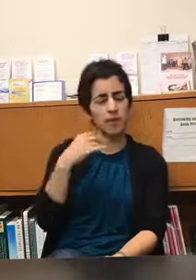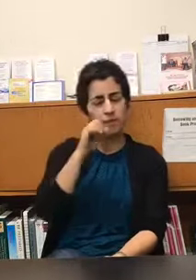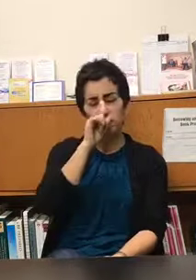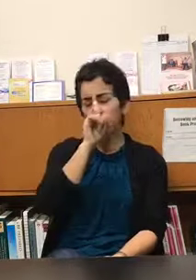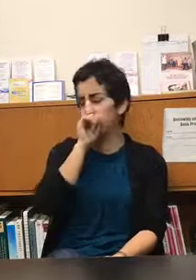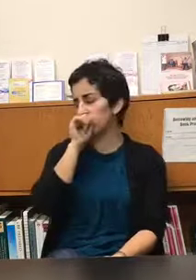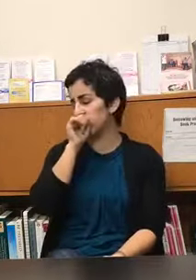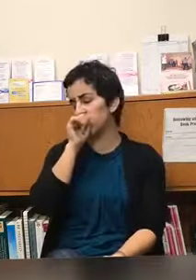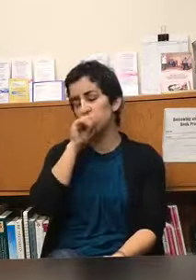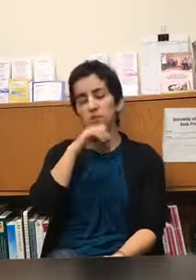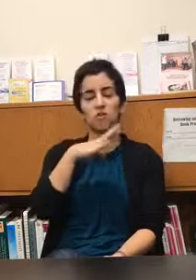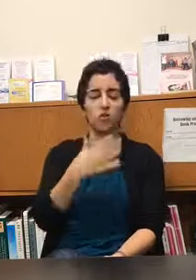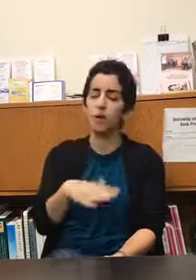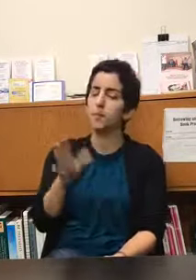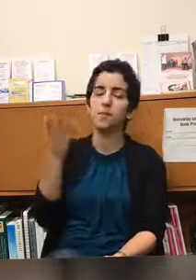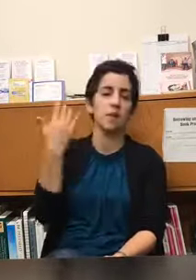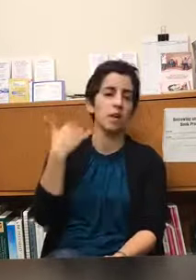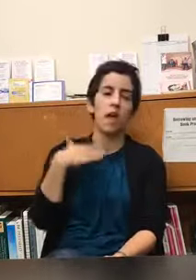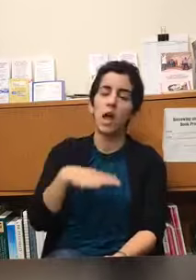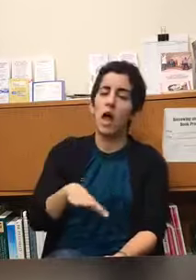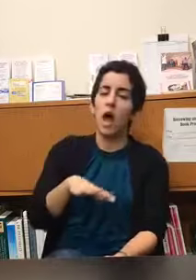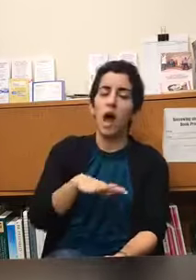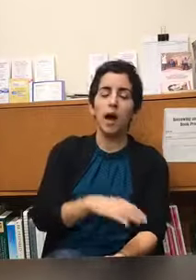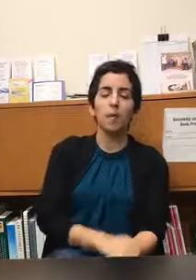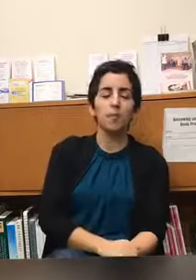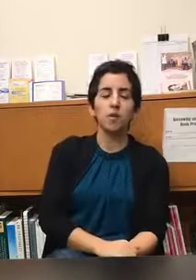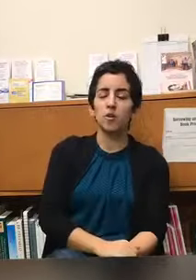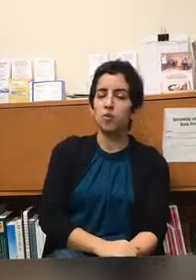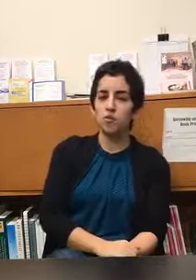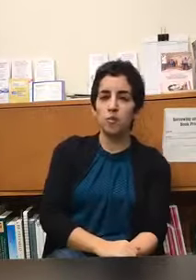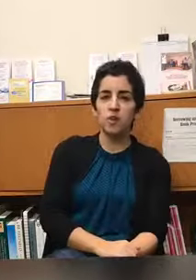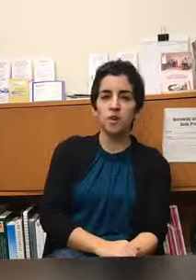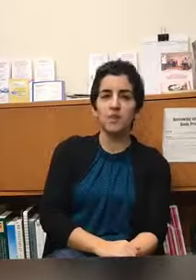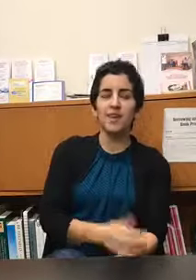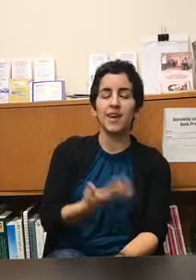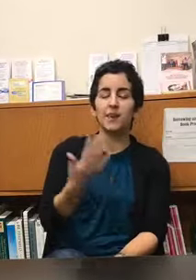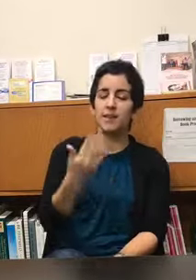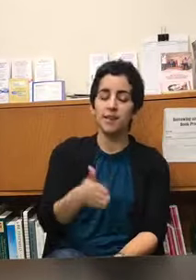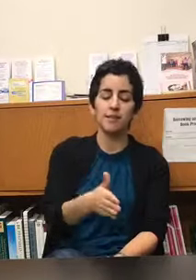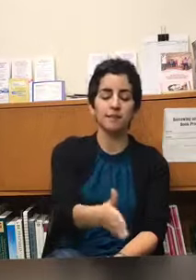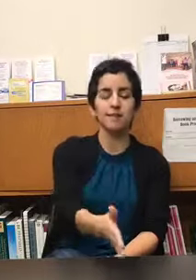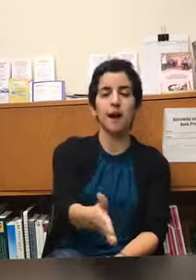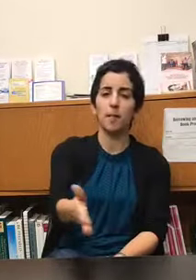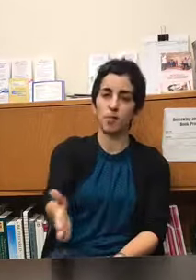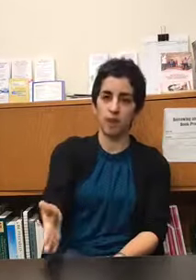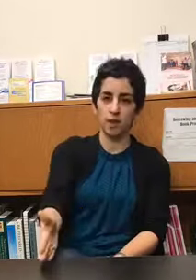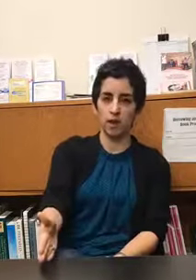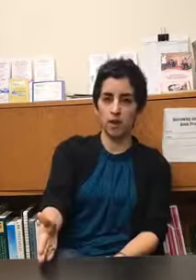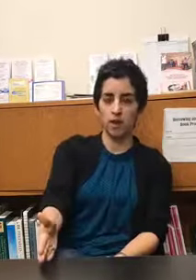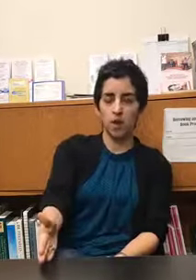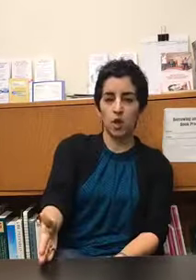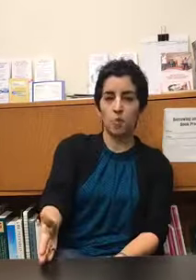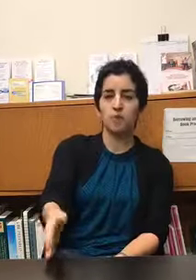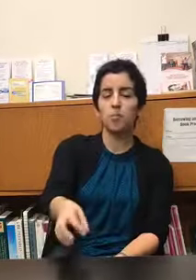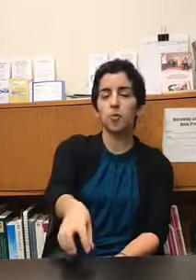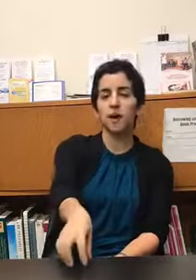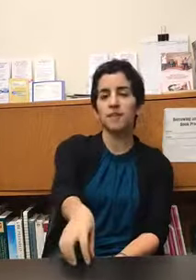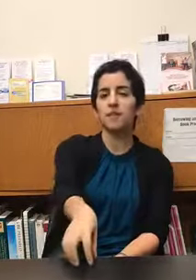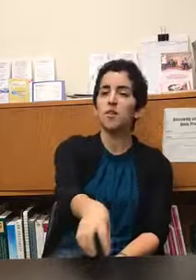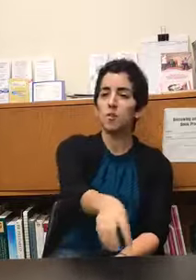relaxation excuse me scripts and um you know youtube videos is not to stop thinking but to practice a little bit